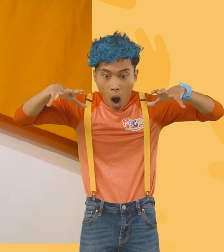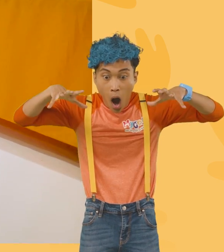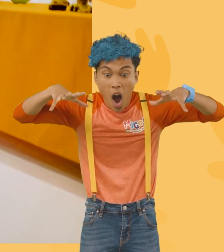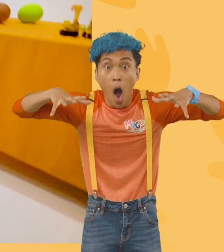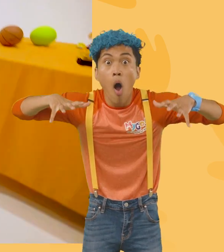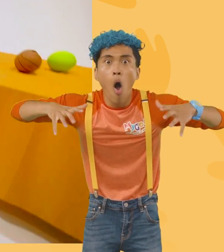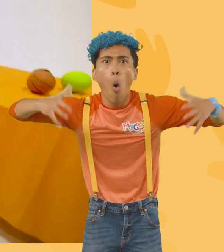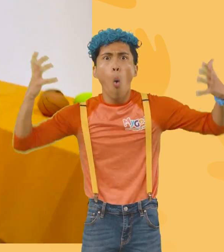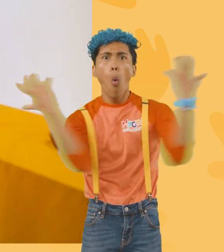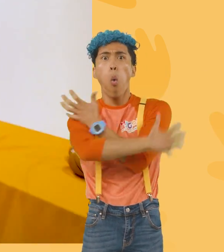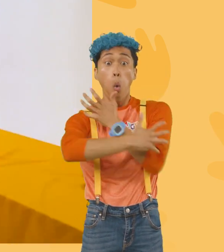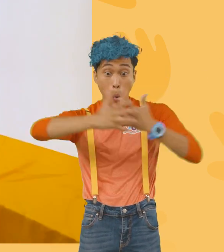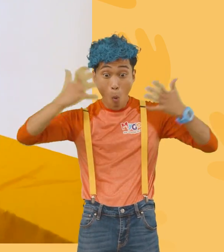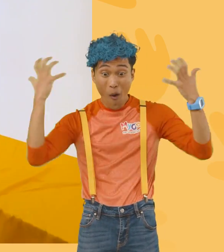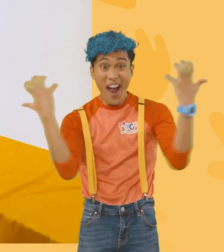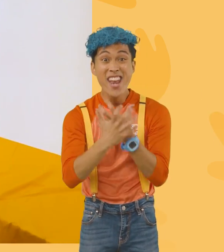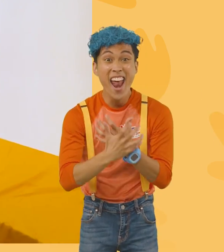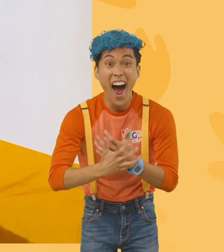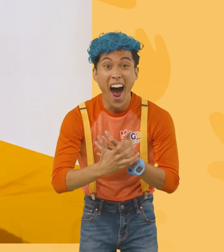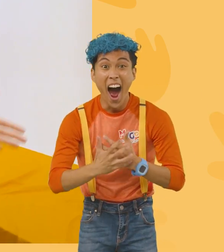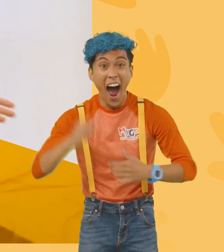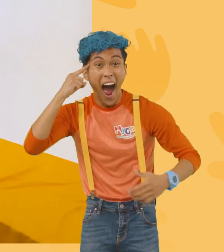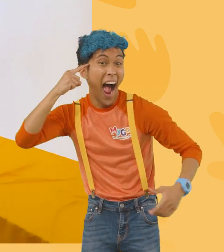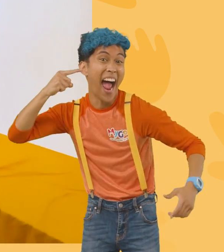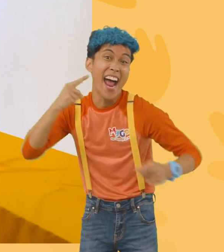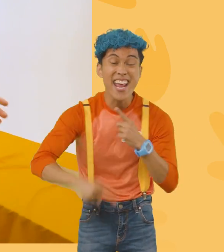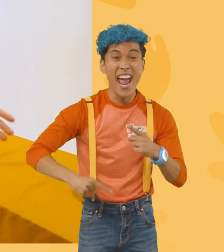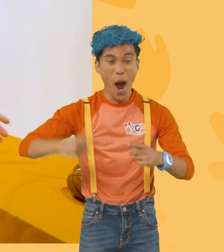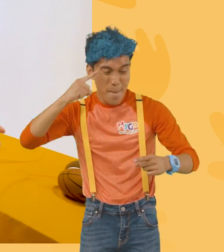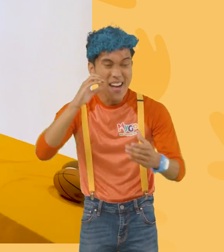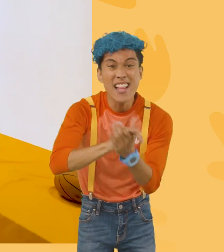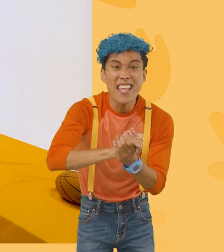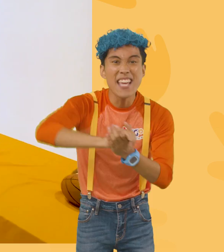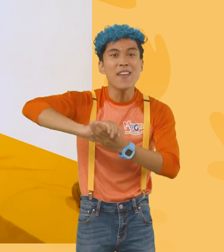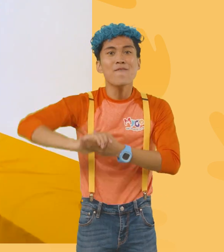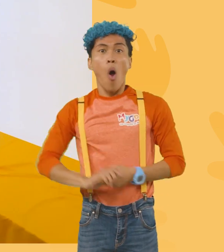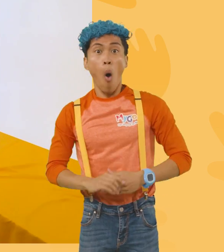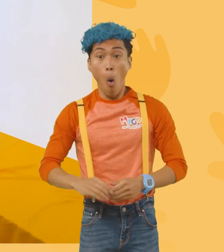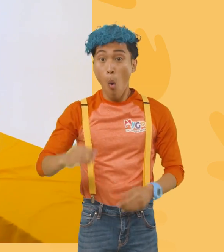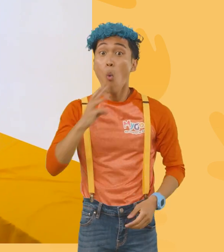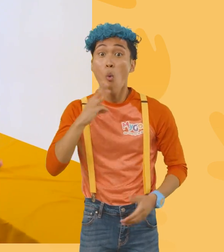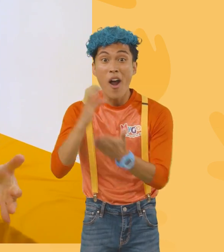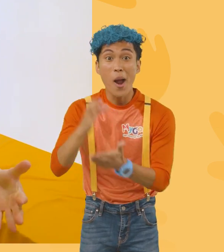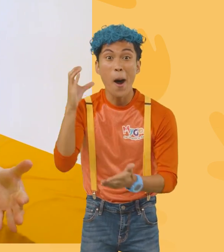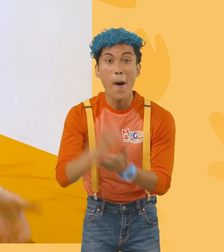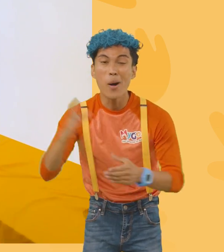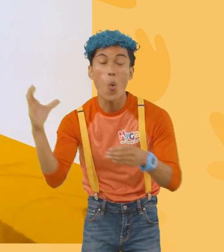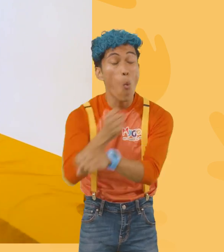Whoa! I cannot believe it. The half-full water bottle wins the velocity race. Whoa!